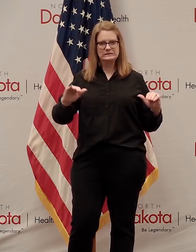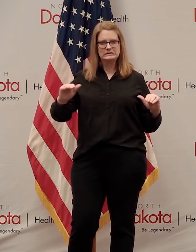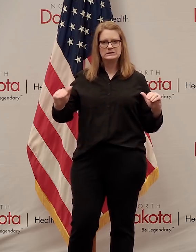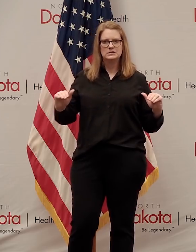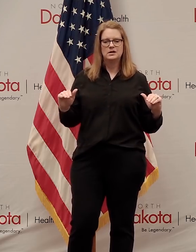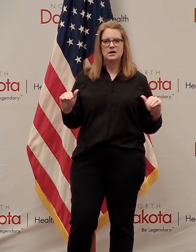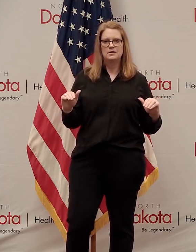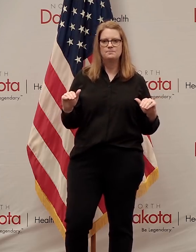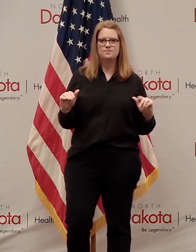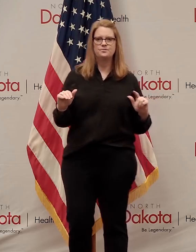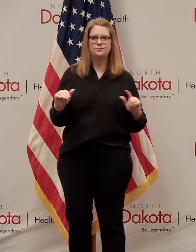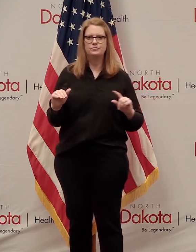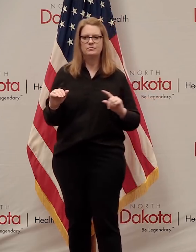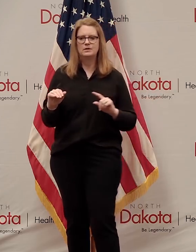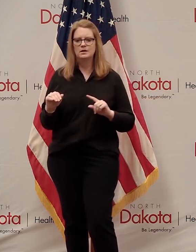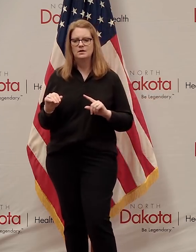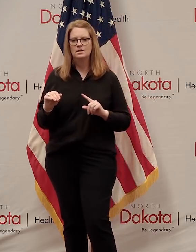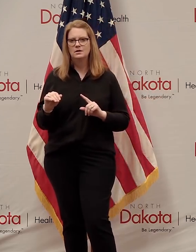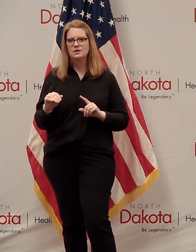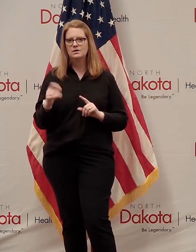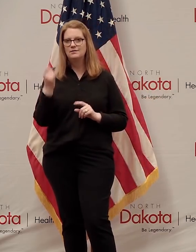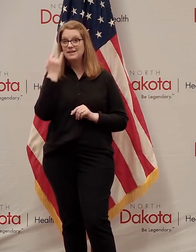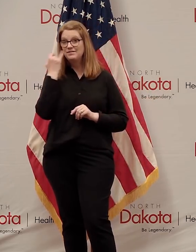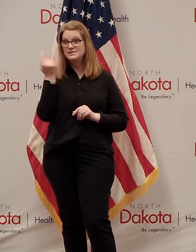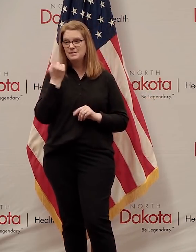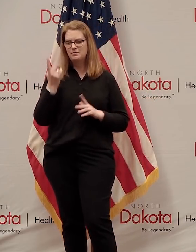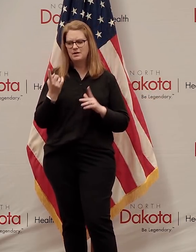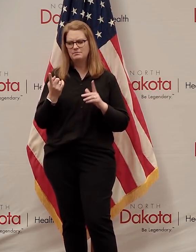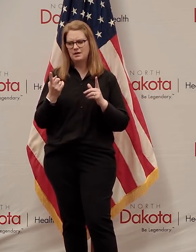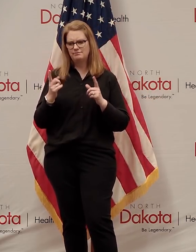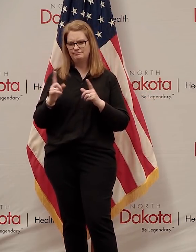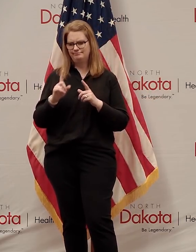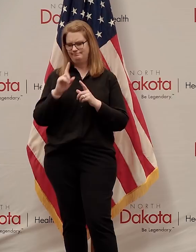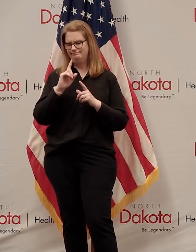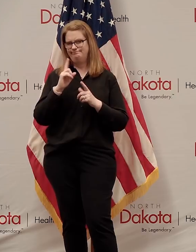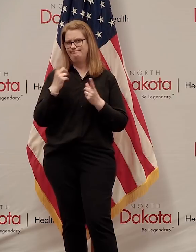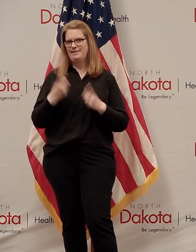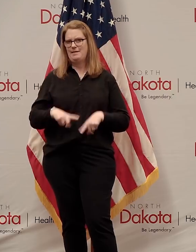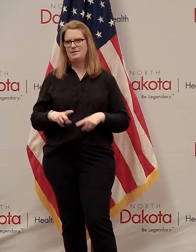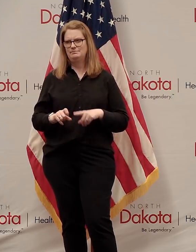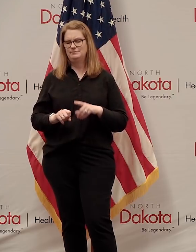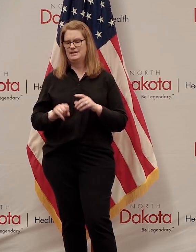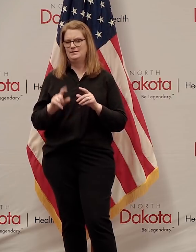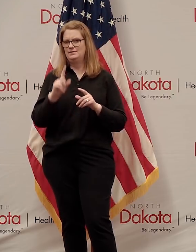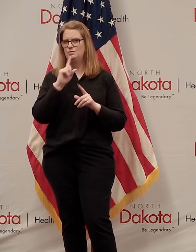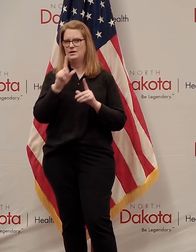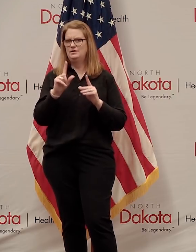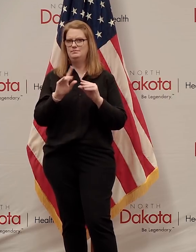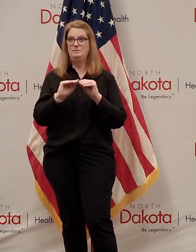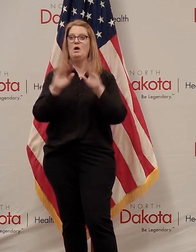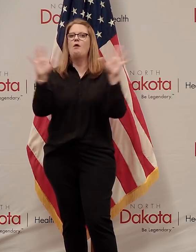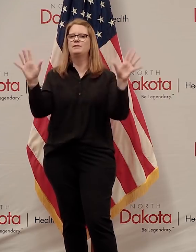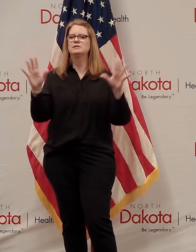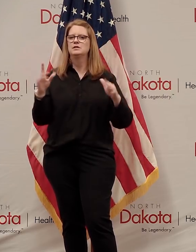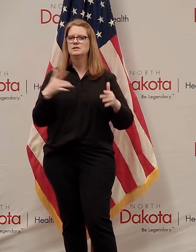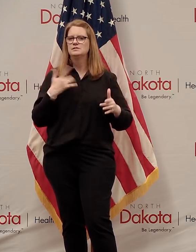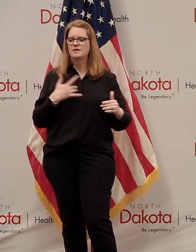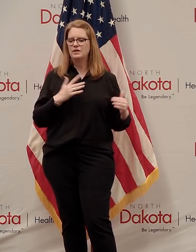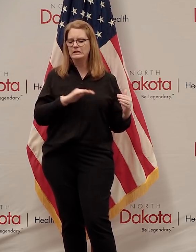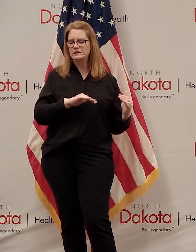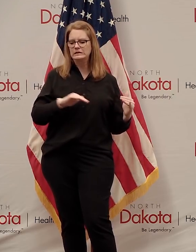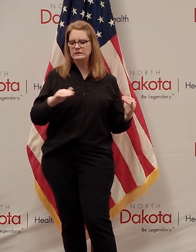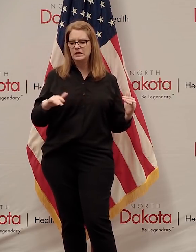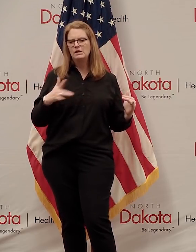the trend line would be quite obvious to us. I think right now we're on the trend line we want to be. So I'm feeling